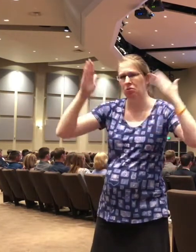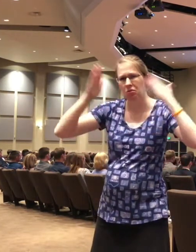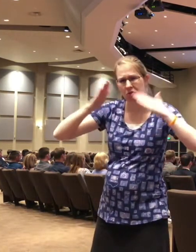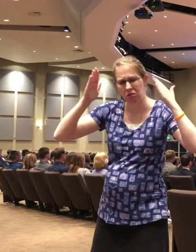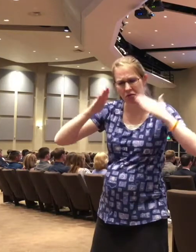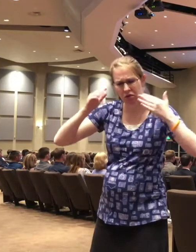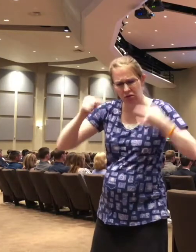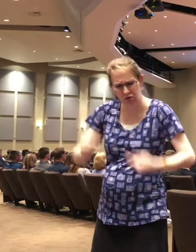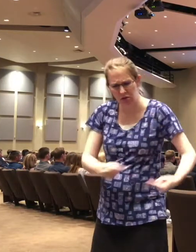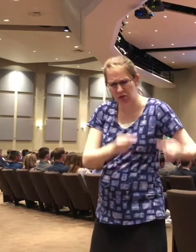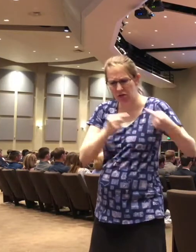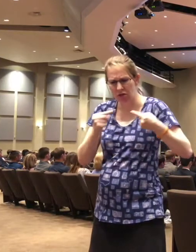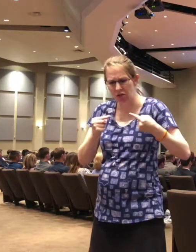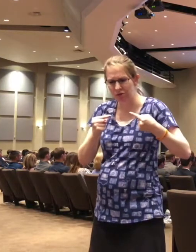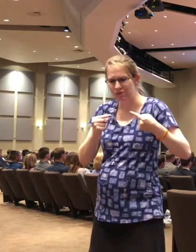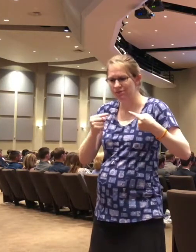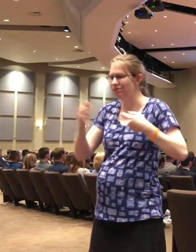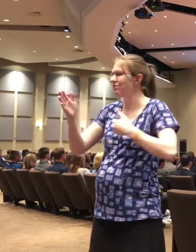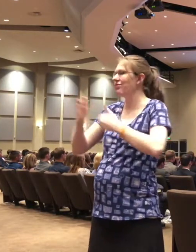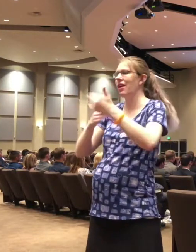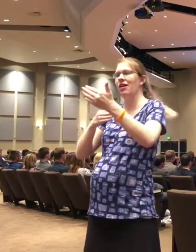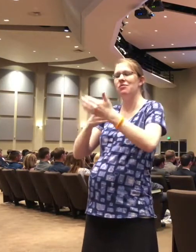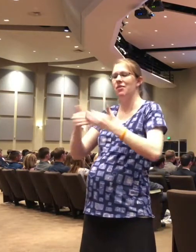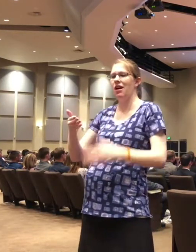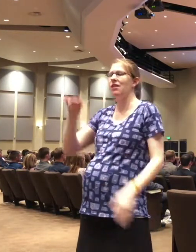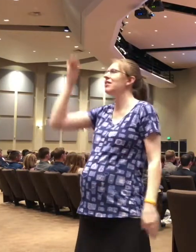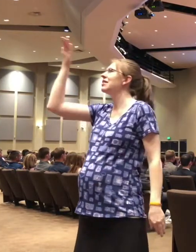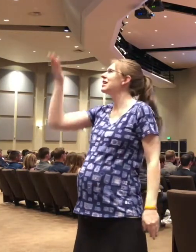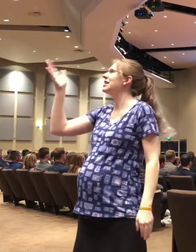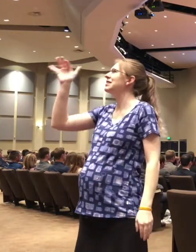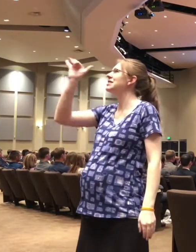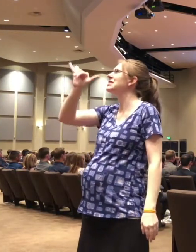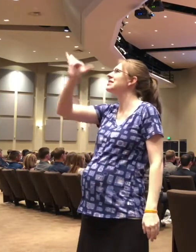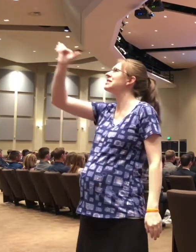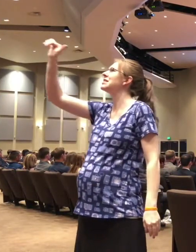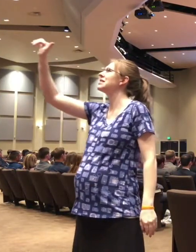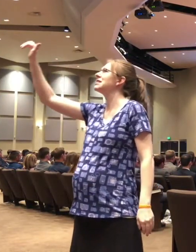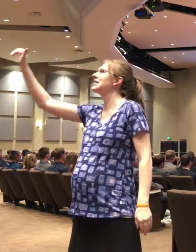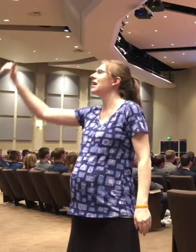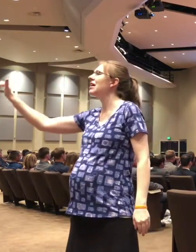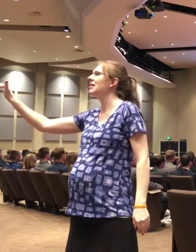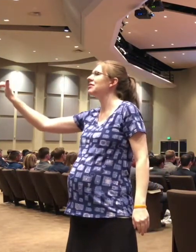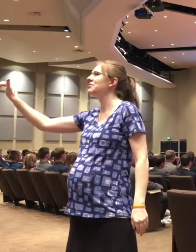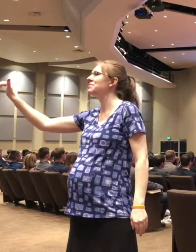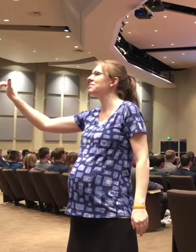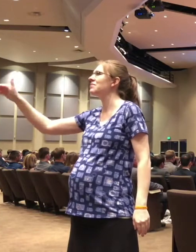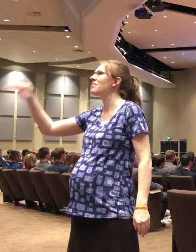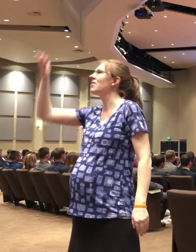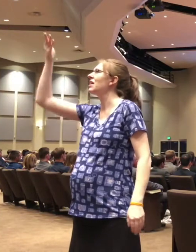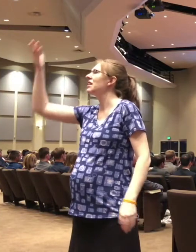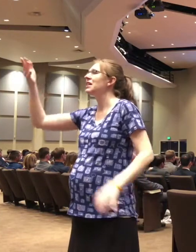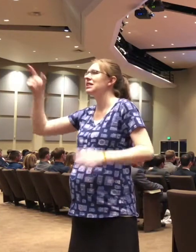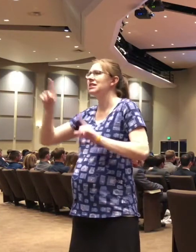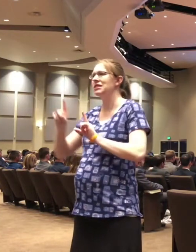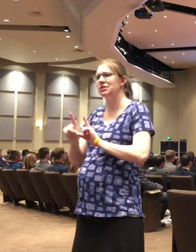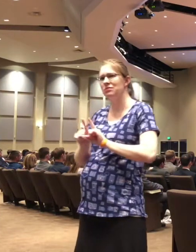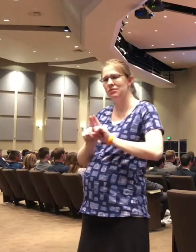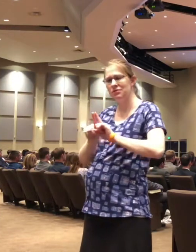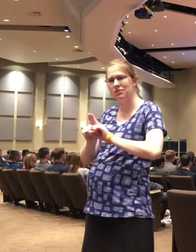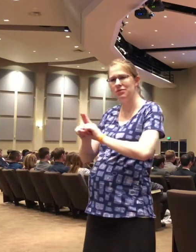He'll make them right. And the God of the good times is still